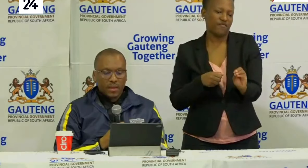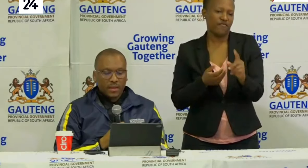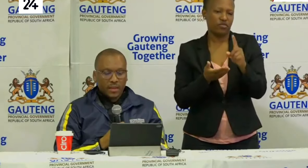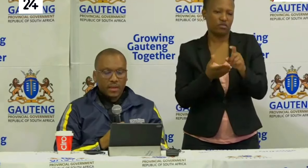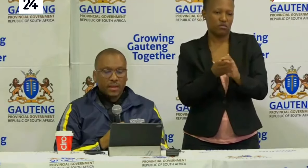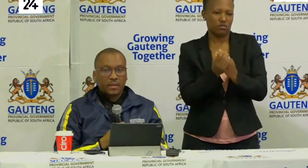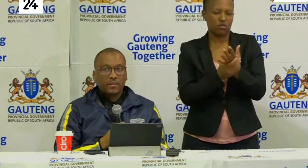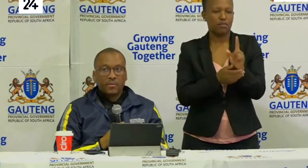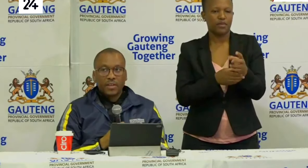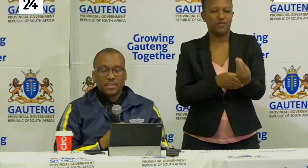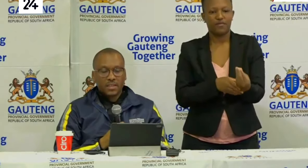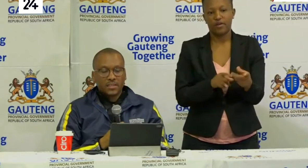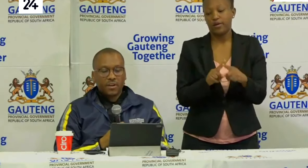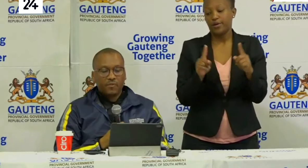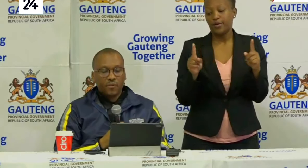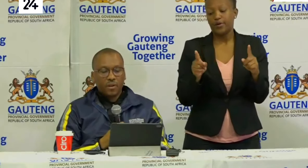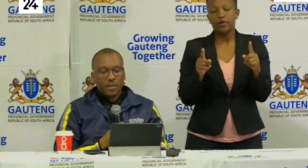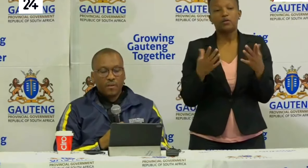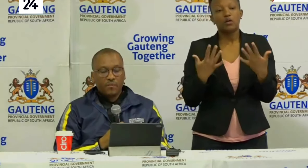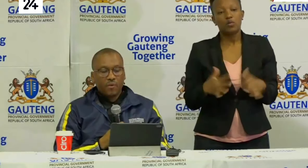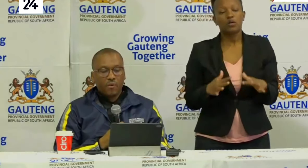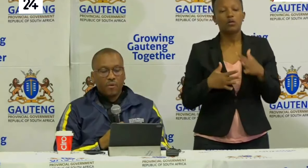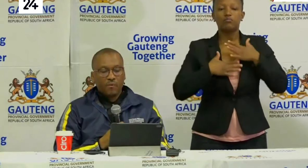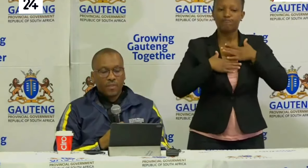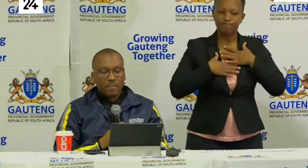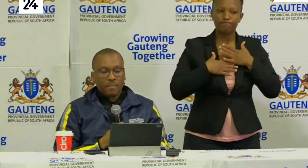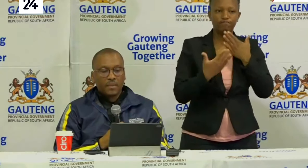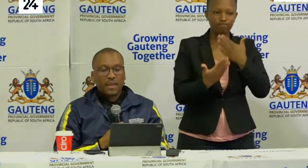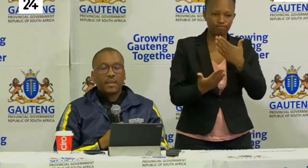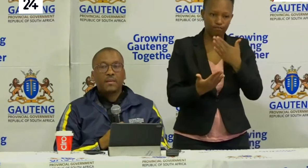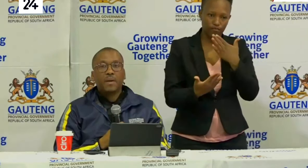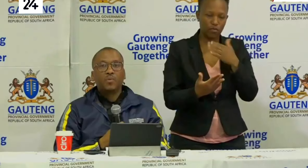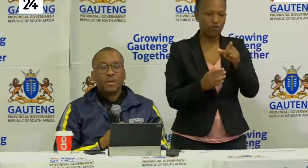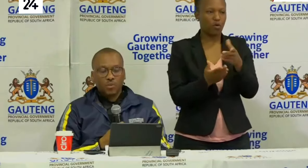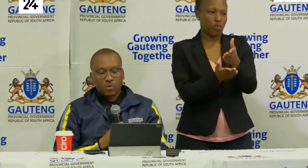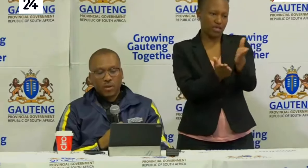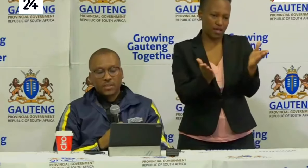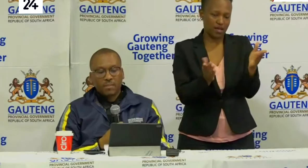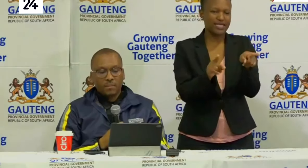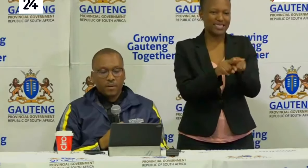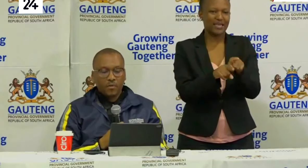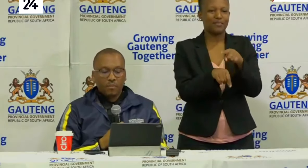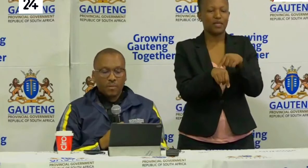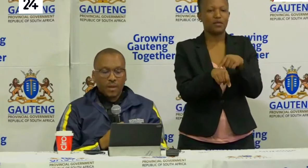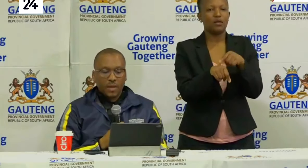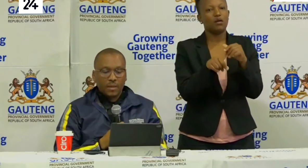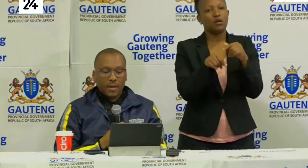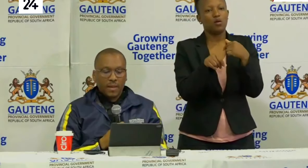we are in a great sense grateful for them being there but we must also as a public